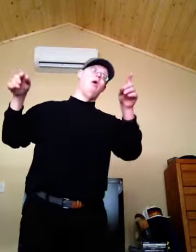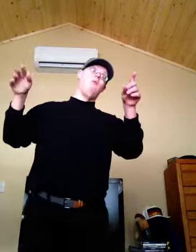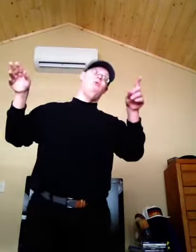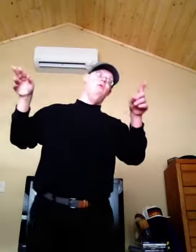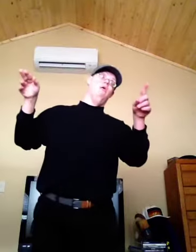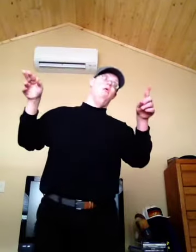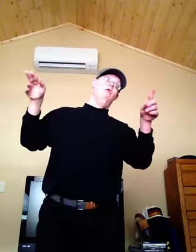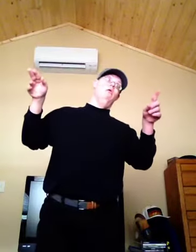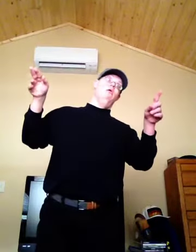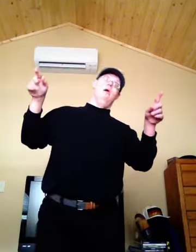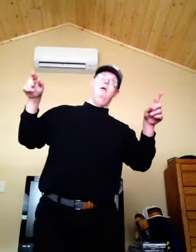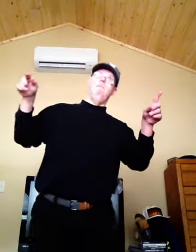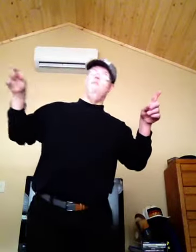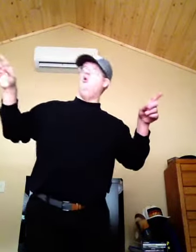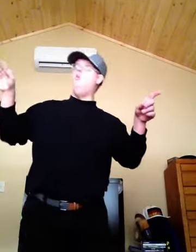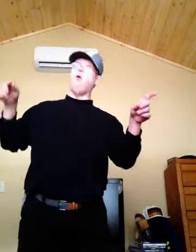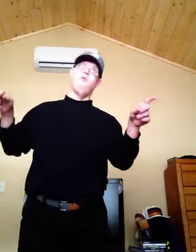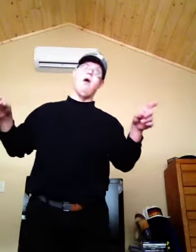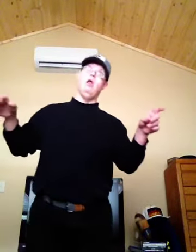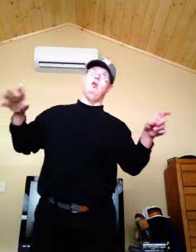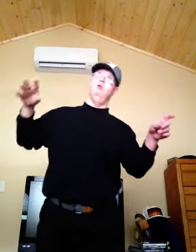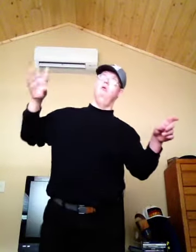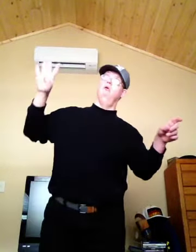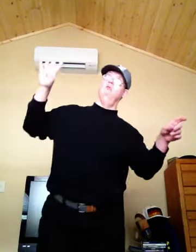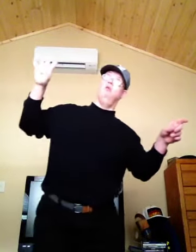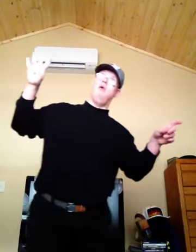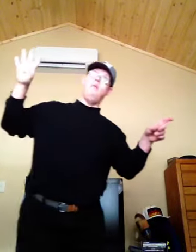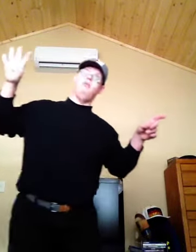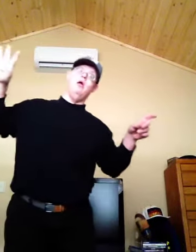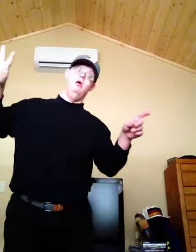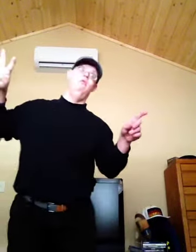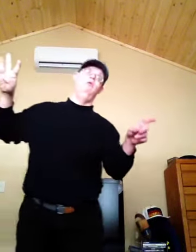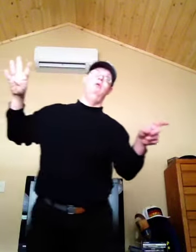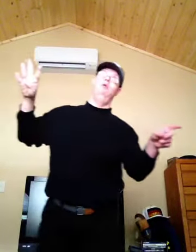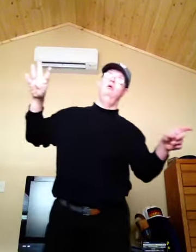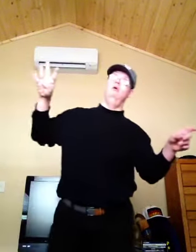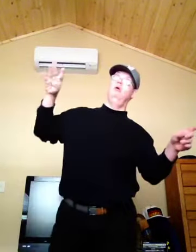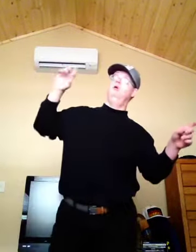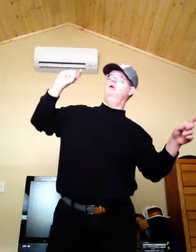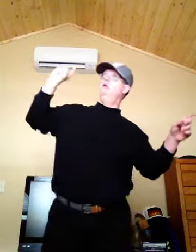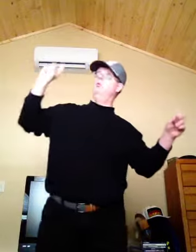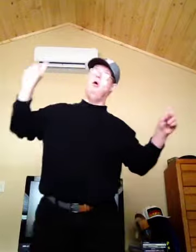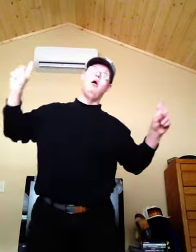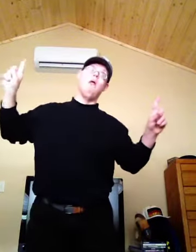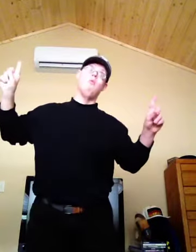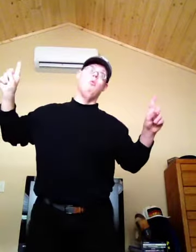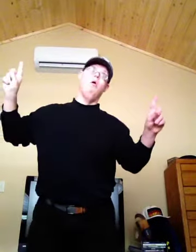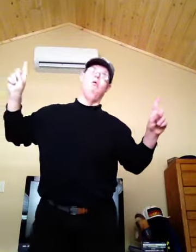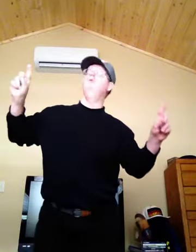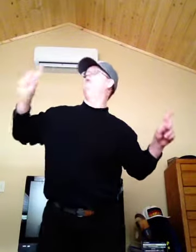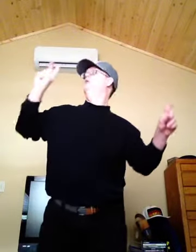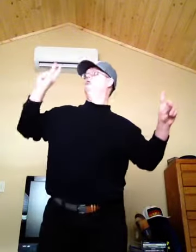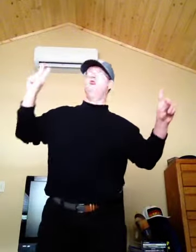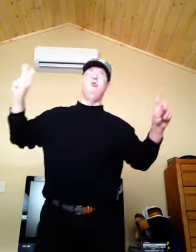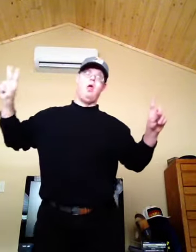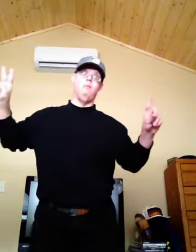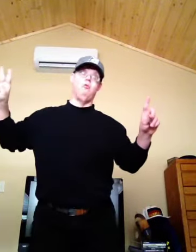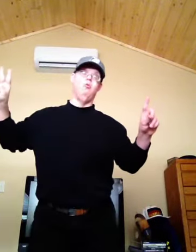one game to none, right? Homework's advantage, four games here, one game to one, two games to